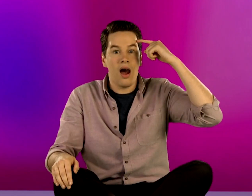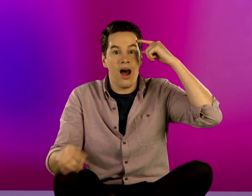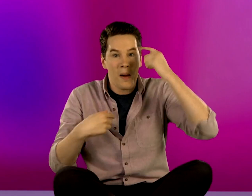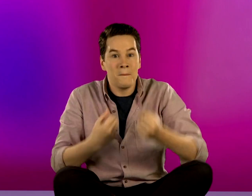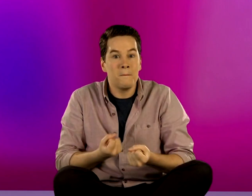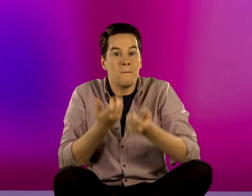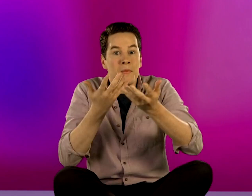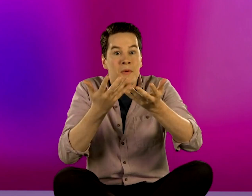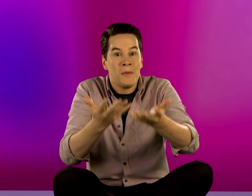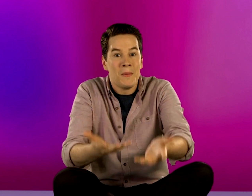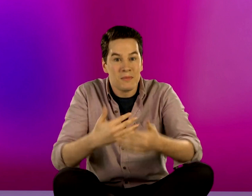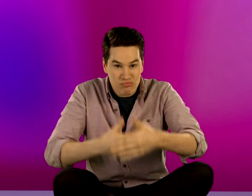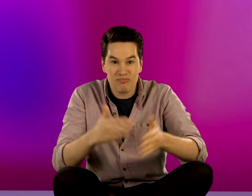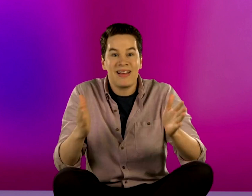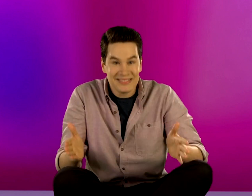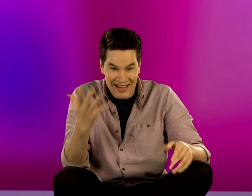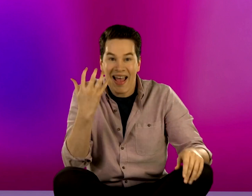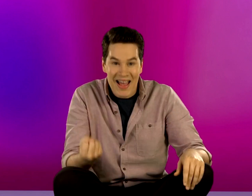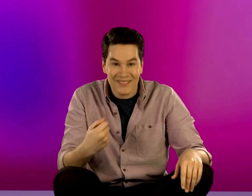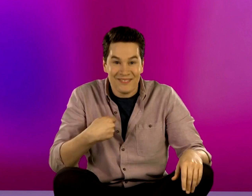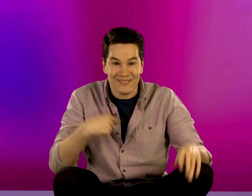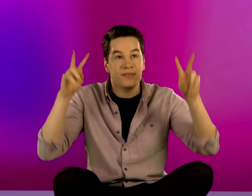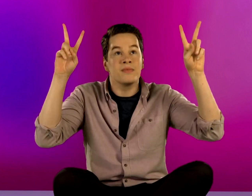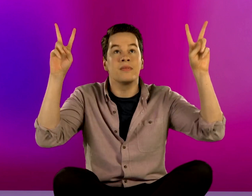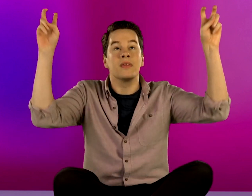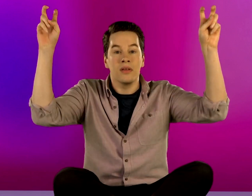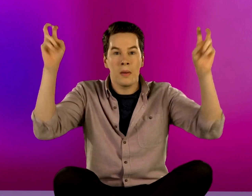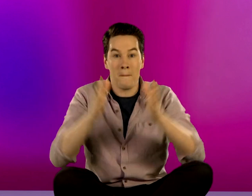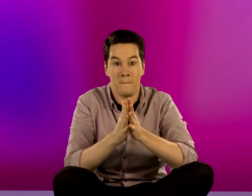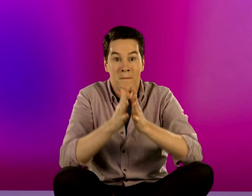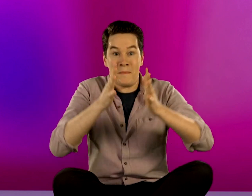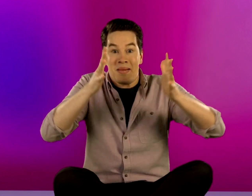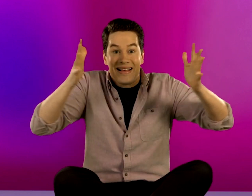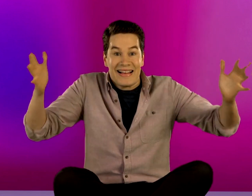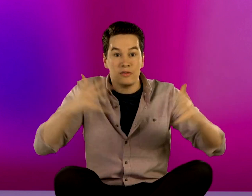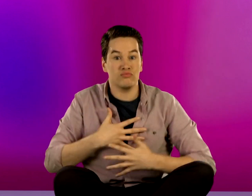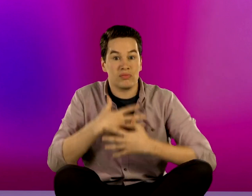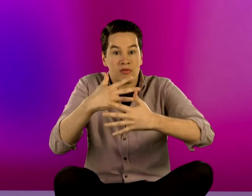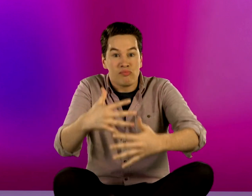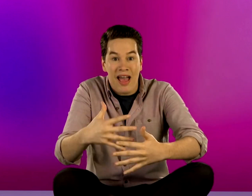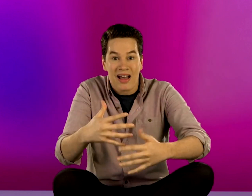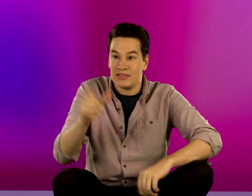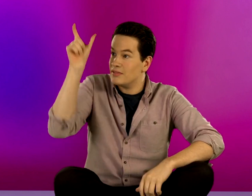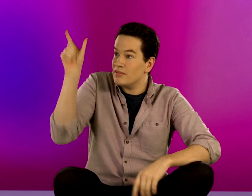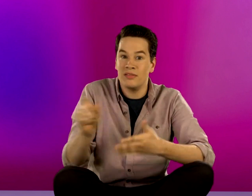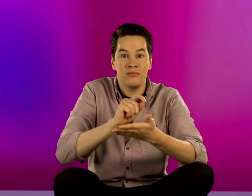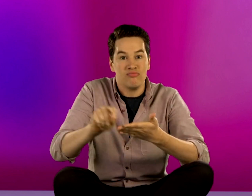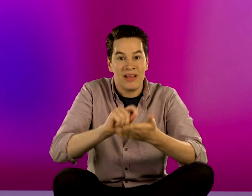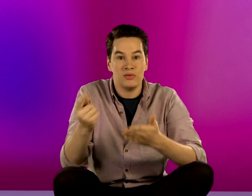I know a poem all about presents. It's called A Big Surprise. And it was written by